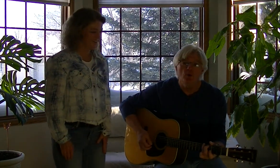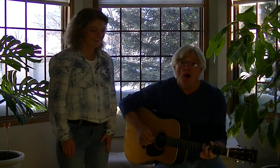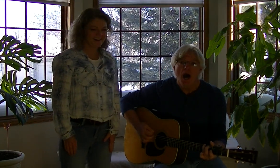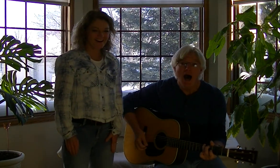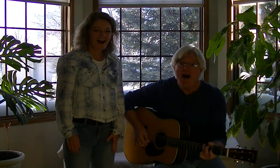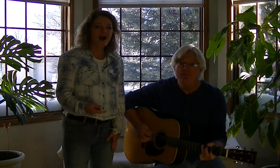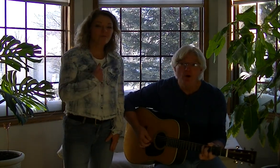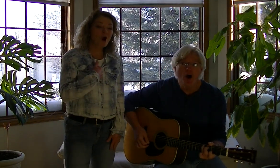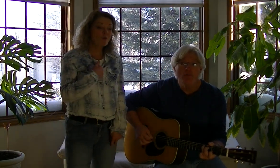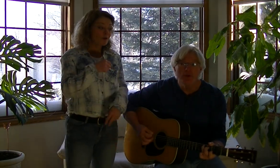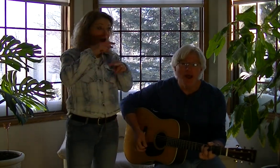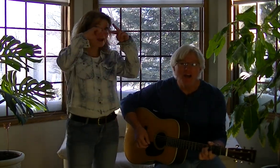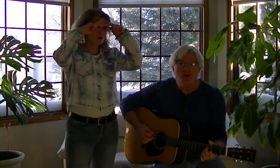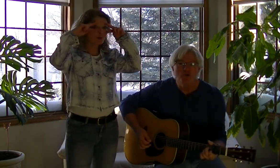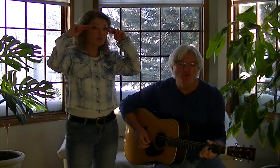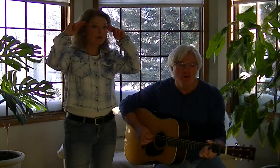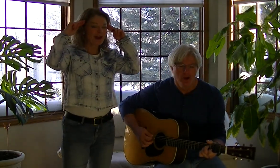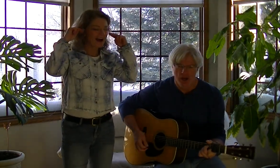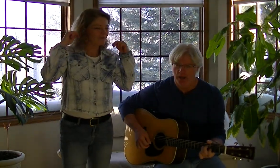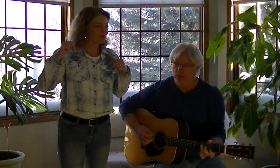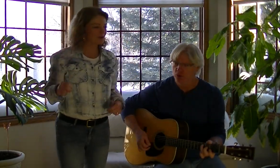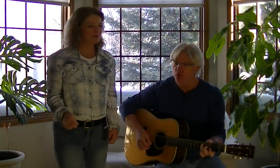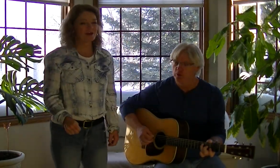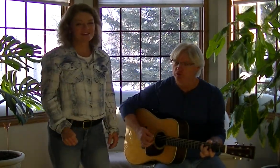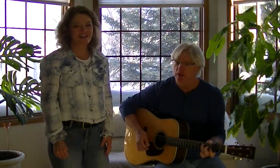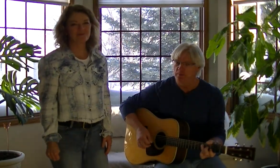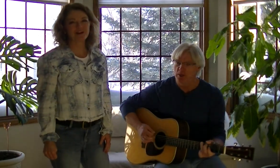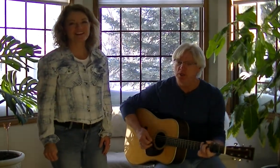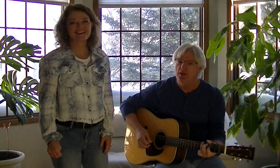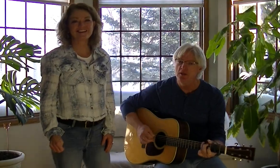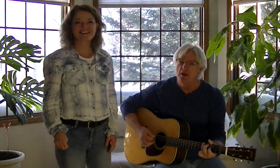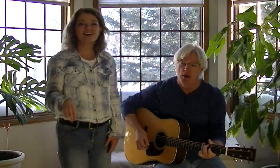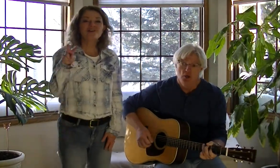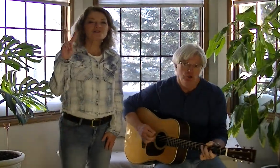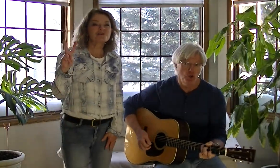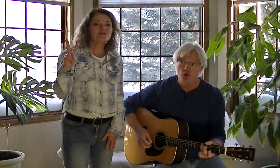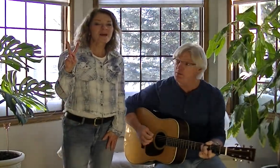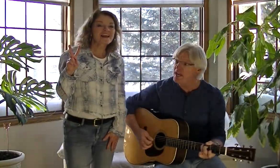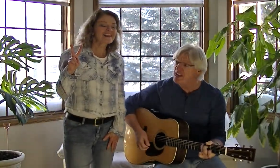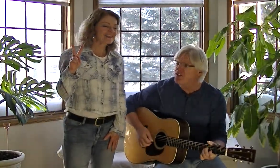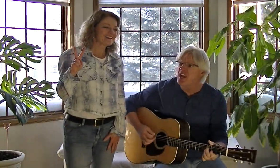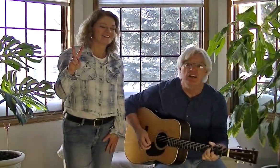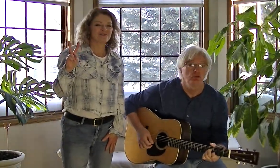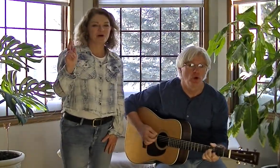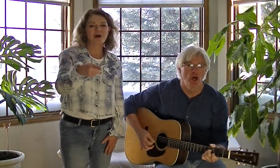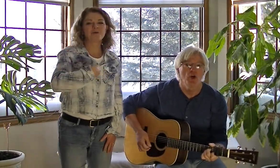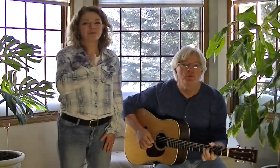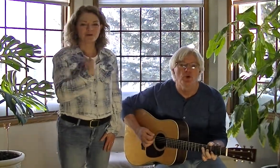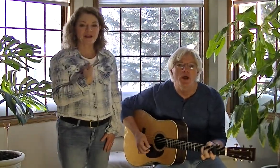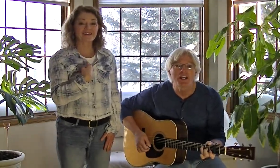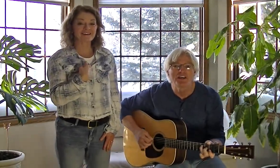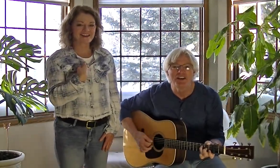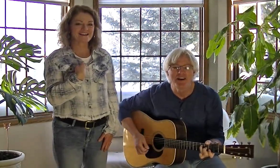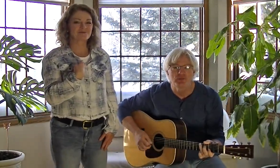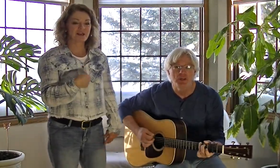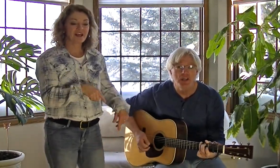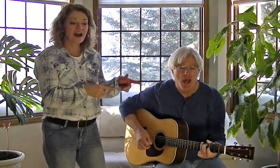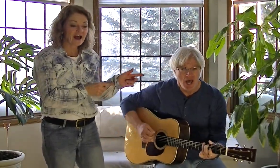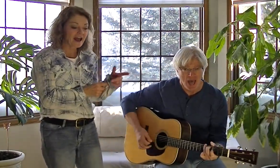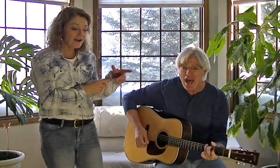I'm Robbie Raccoon. I'm a raccoon. I'm Robbie Raccoon. I'm Robbie Raccoon. I